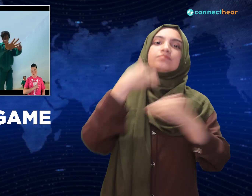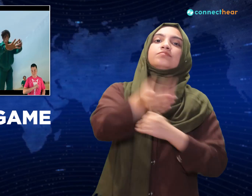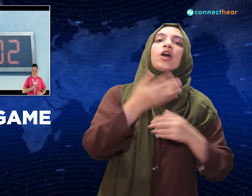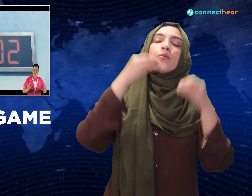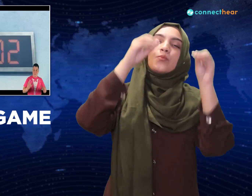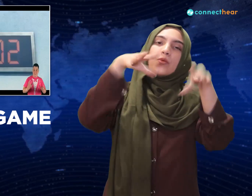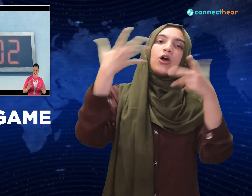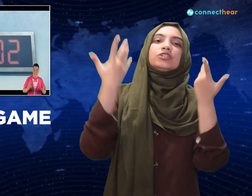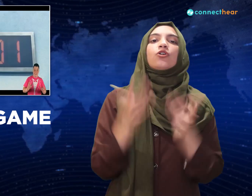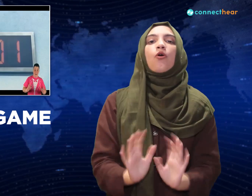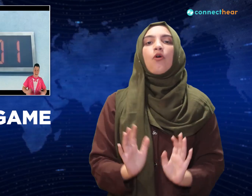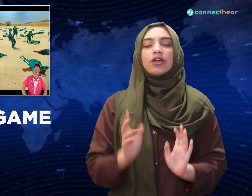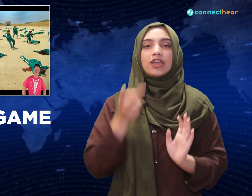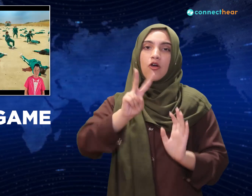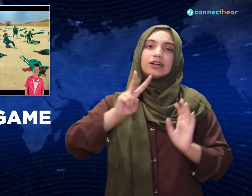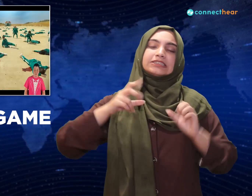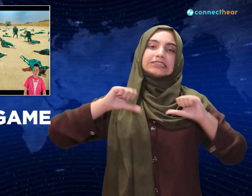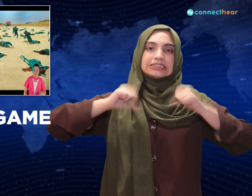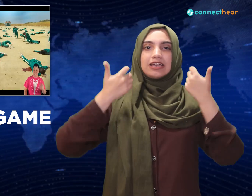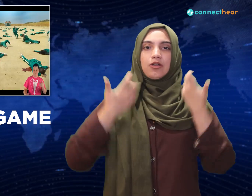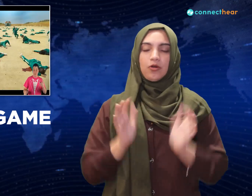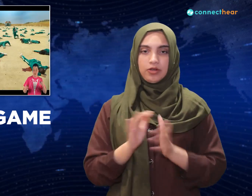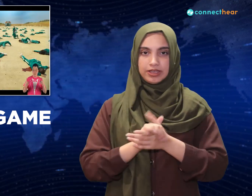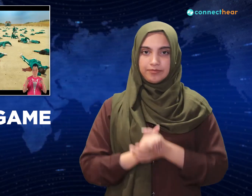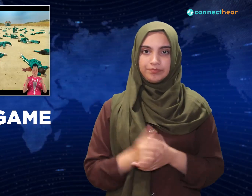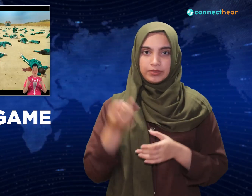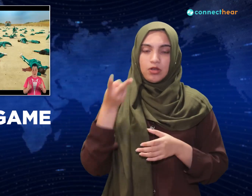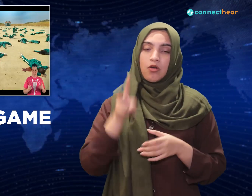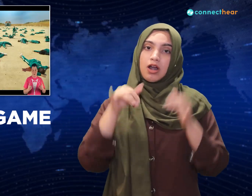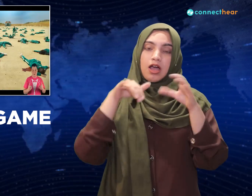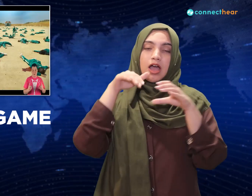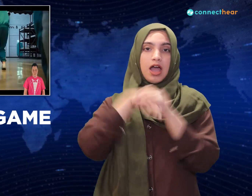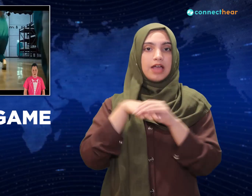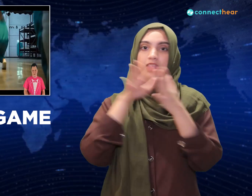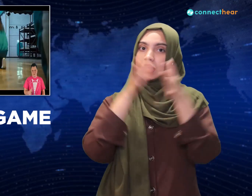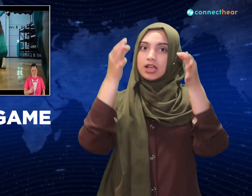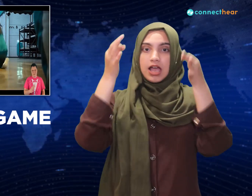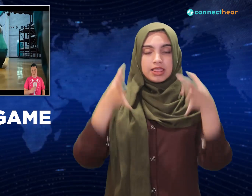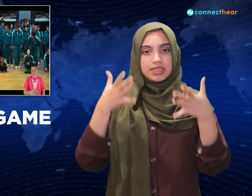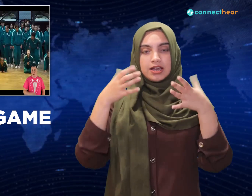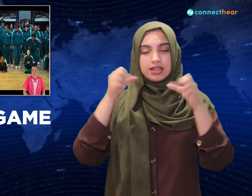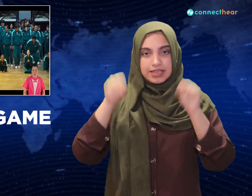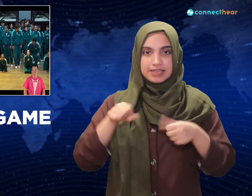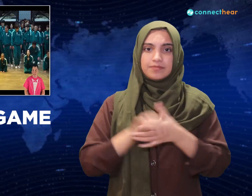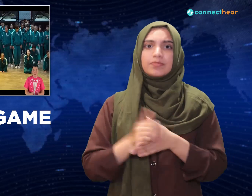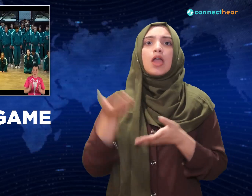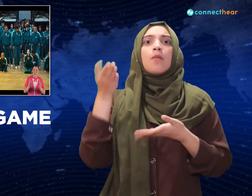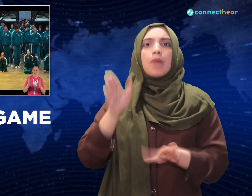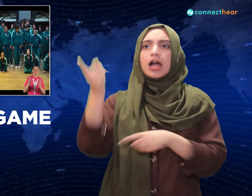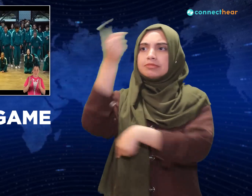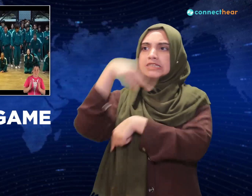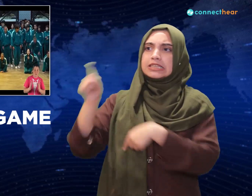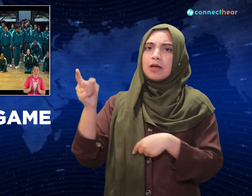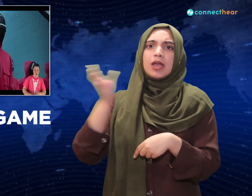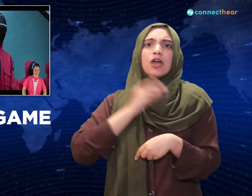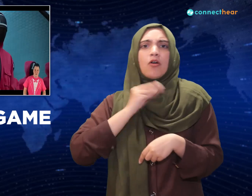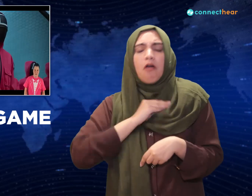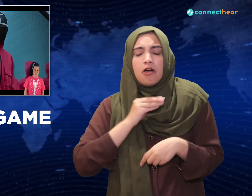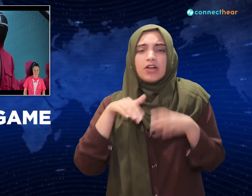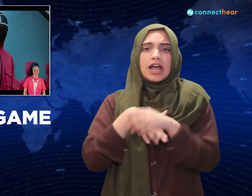just in time. Squid Game's not messing around. So afterwards everyone's begging please let us go, but it's like